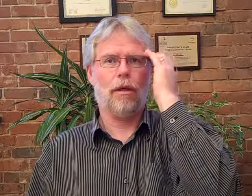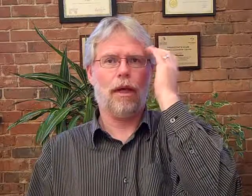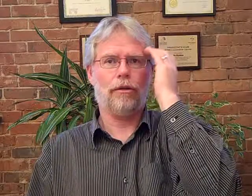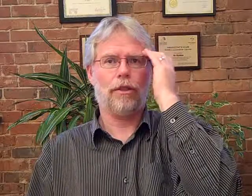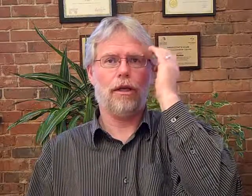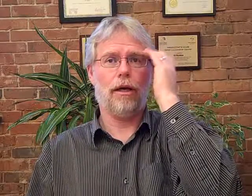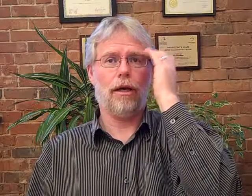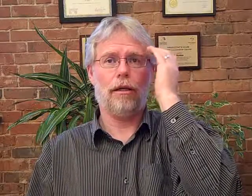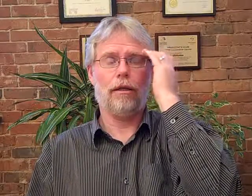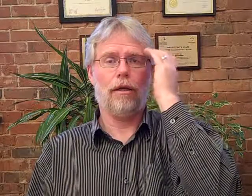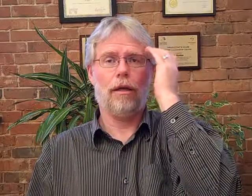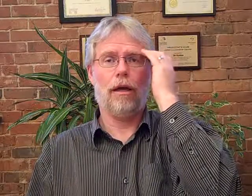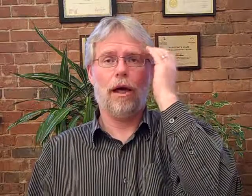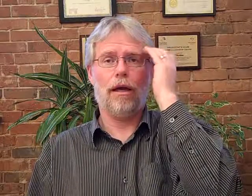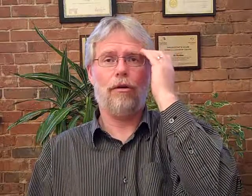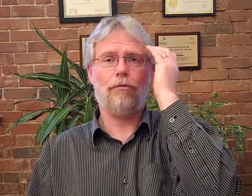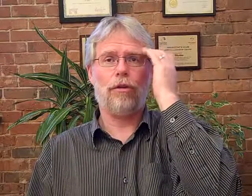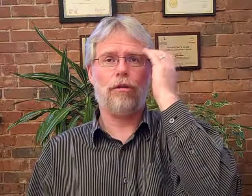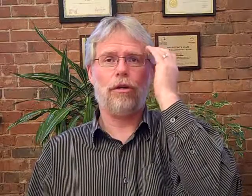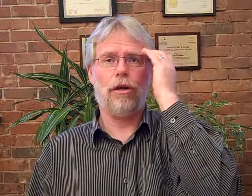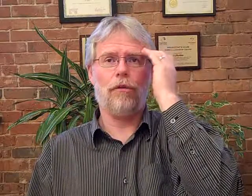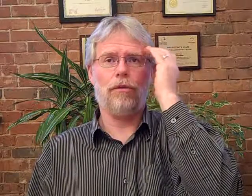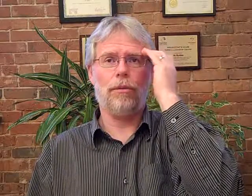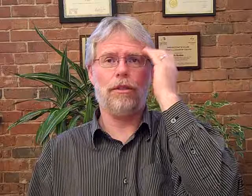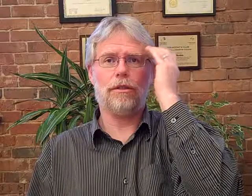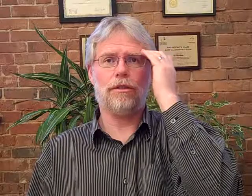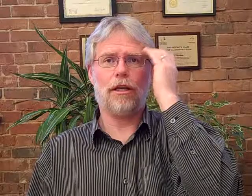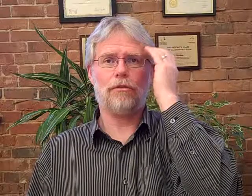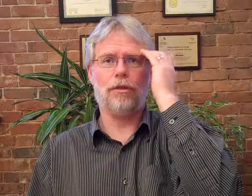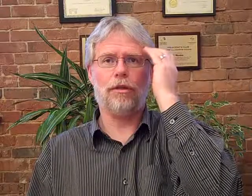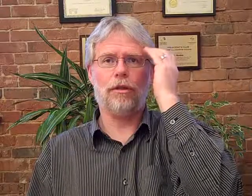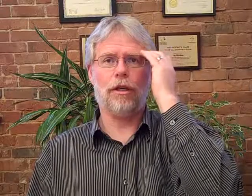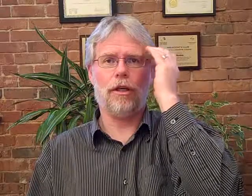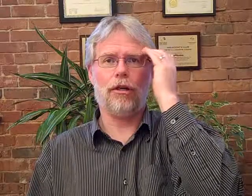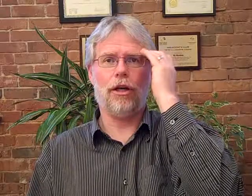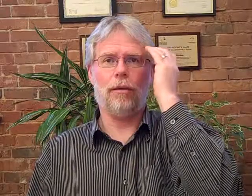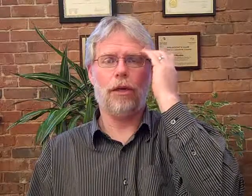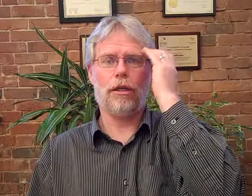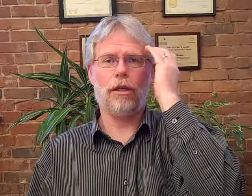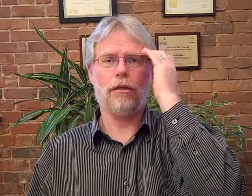outside i don't feel good enough to be successful in internet marketing